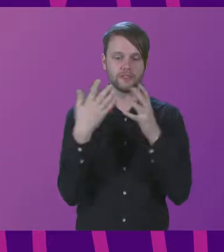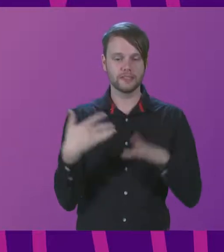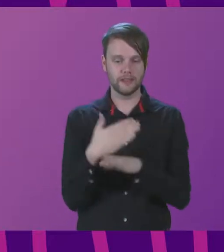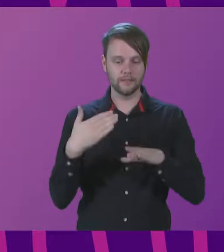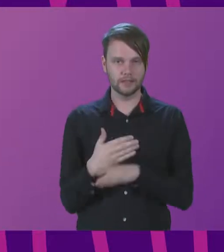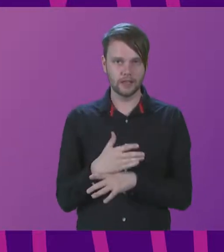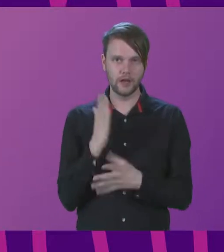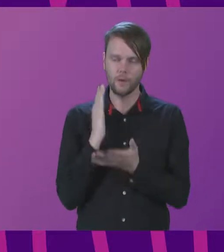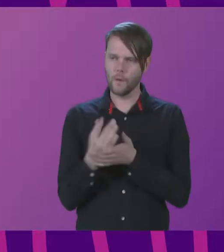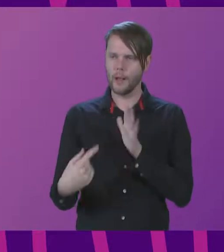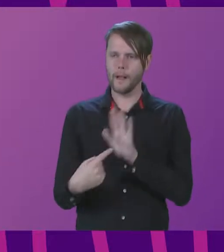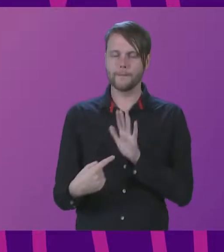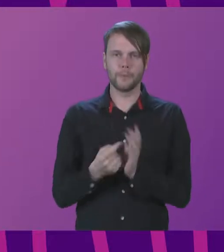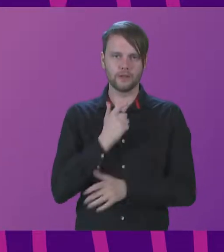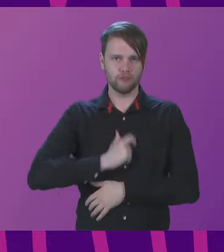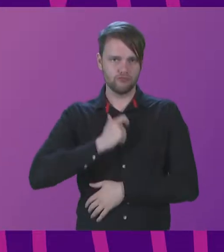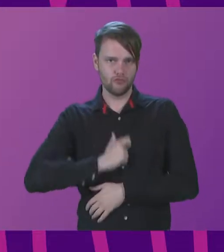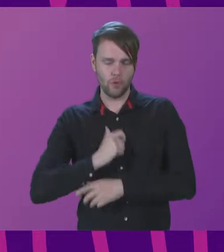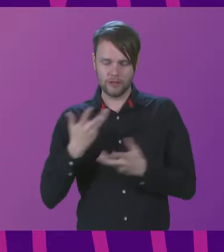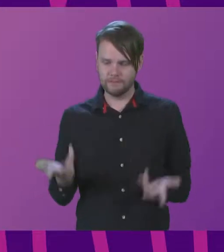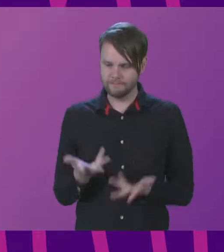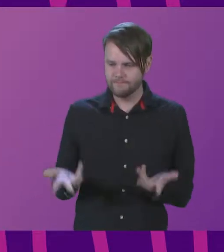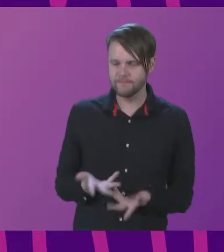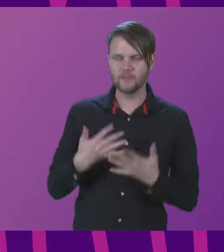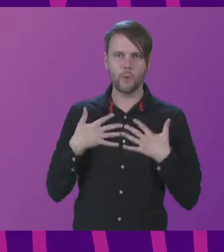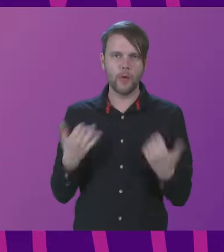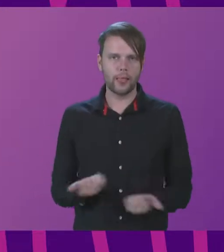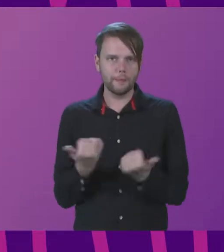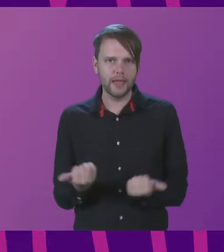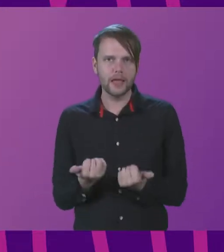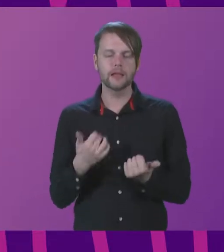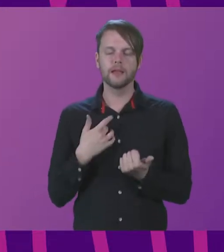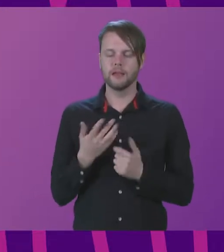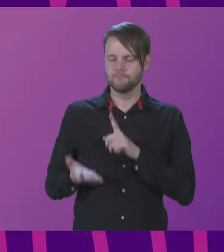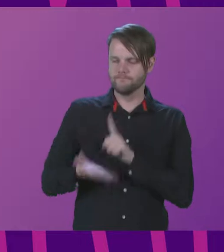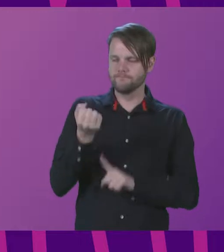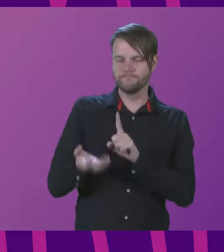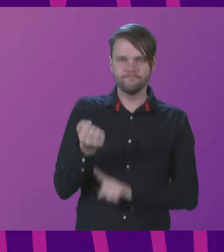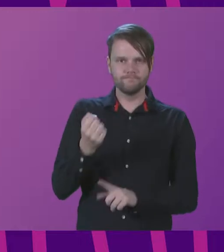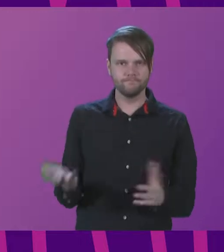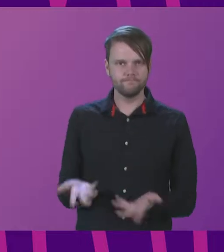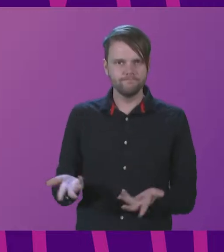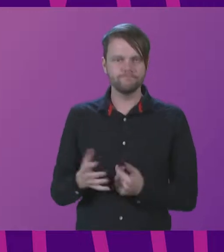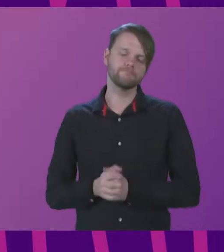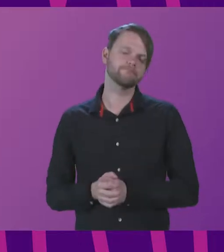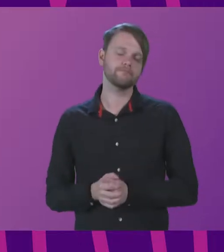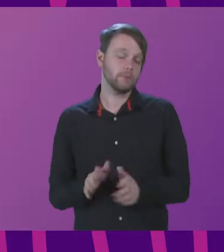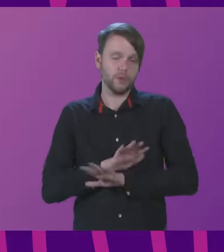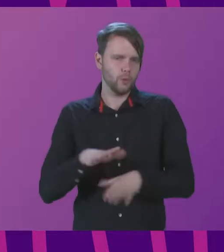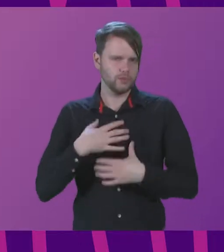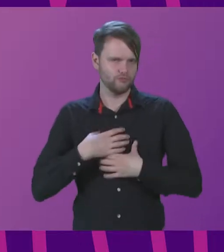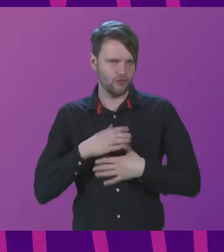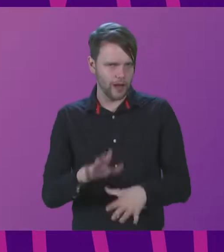plays an important role in fostering well-being and supporting attainment. Perhaps unsurprisingly,